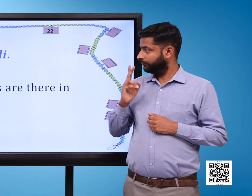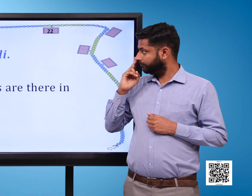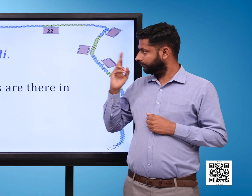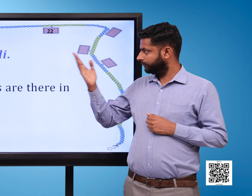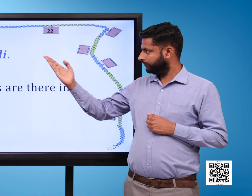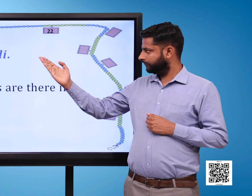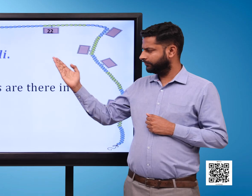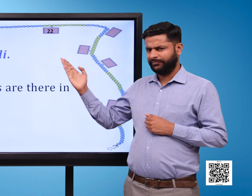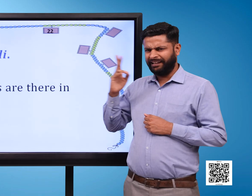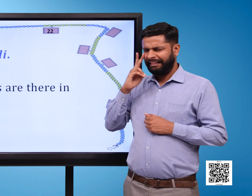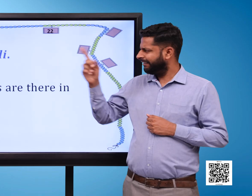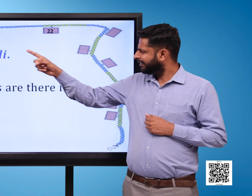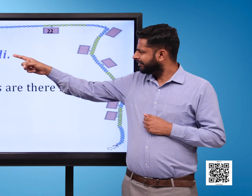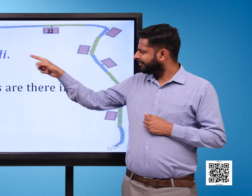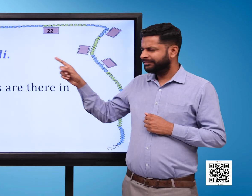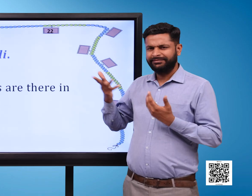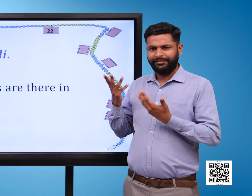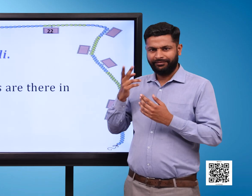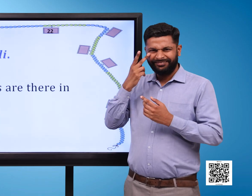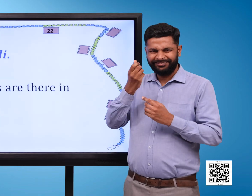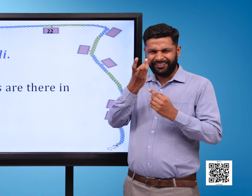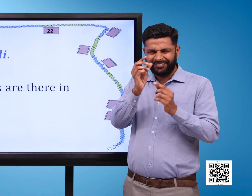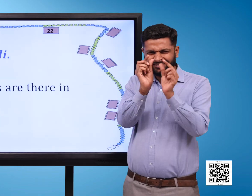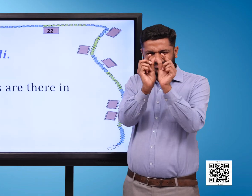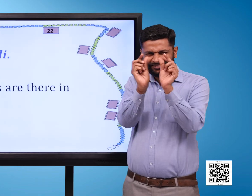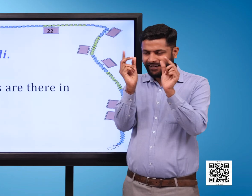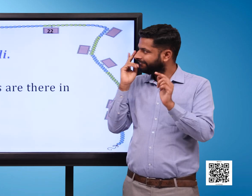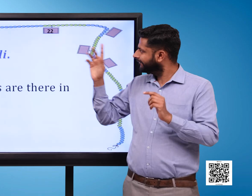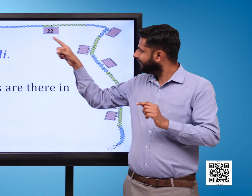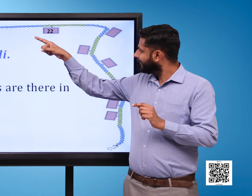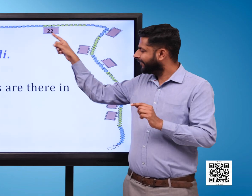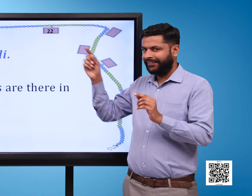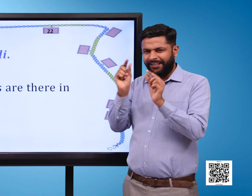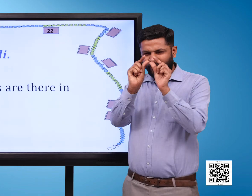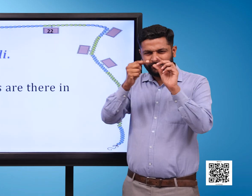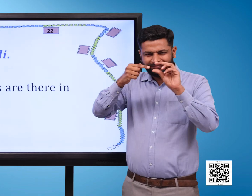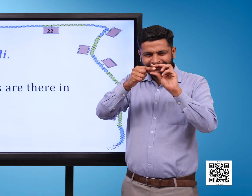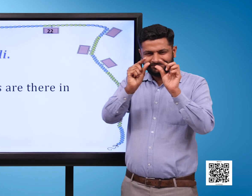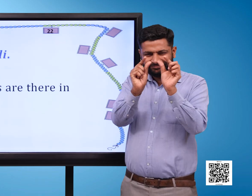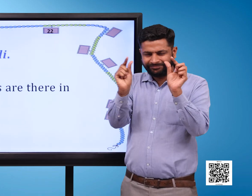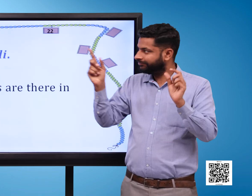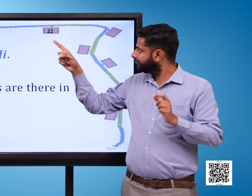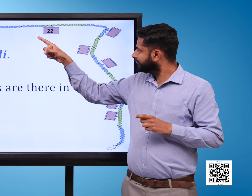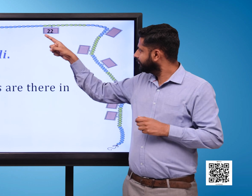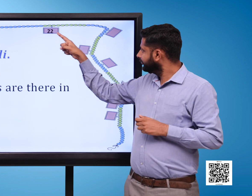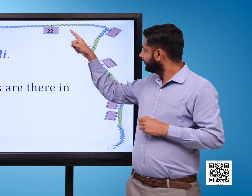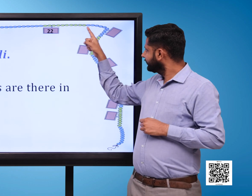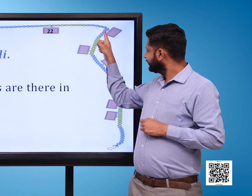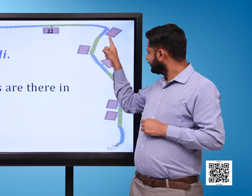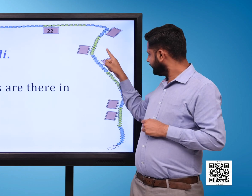Look at the Ginladi We can see the first card which says 22 placed at a certain